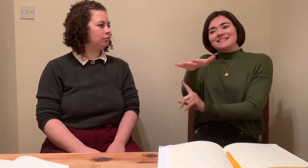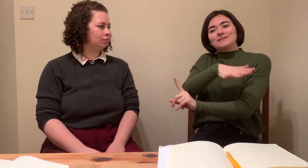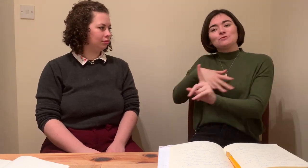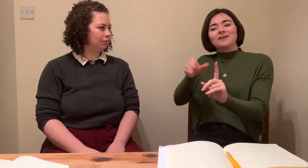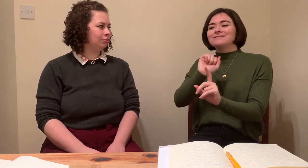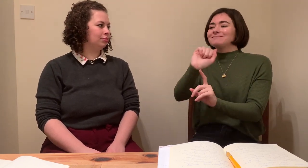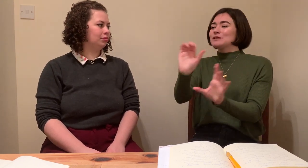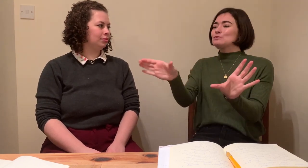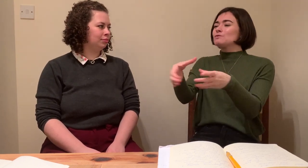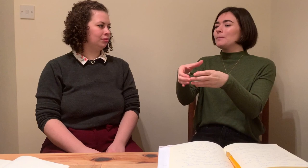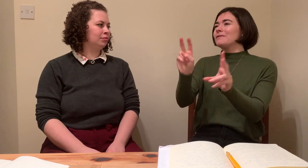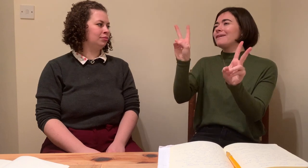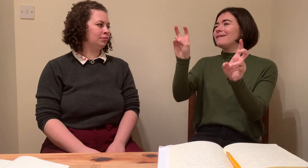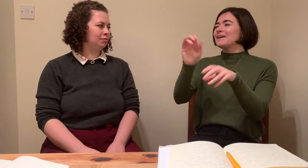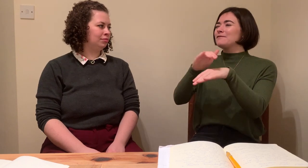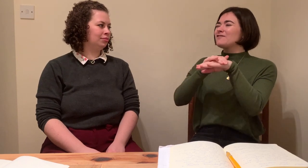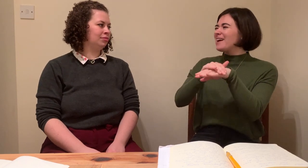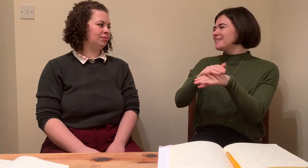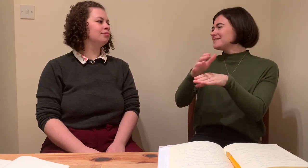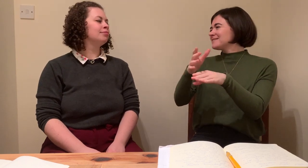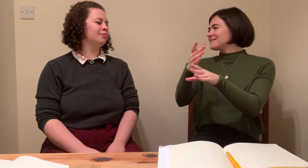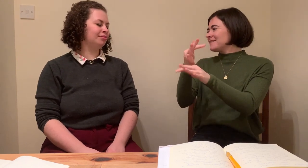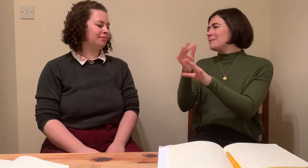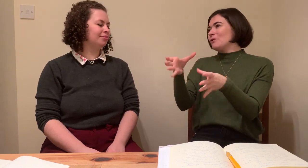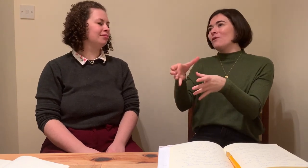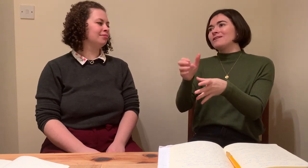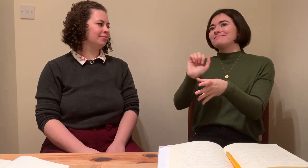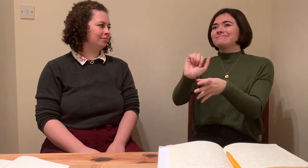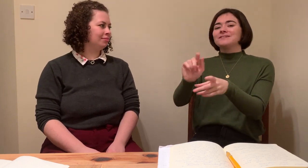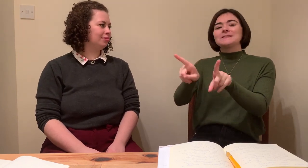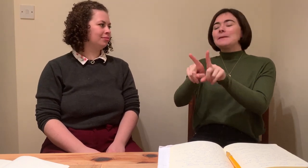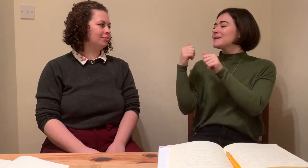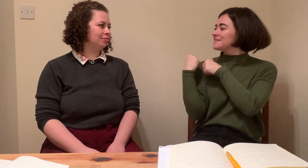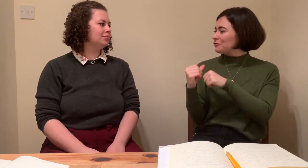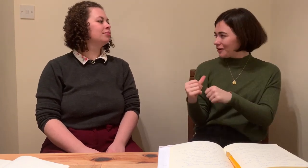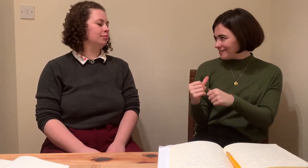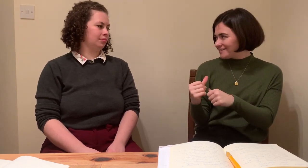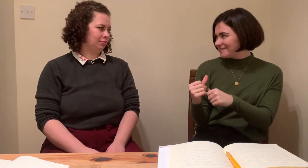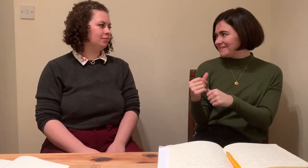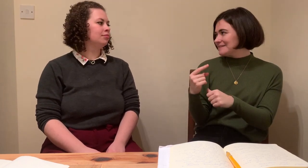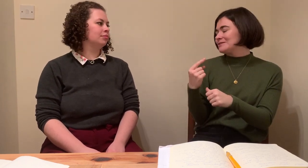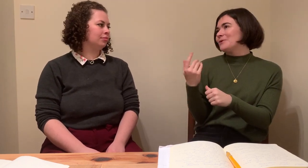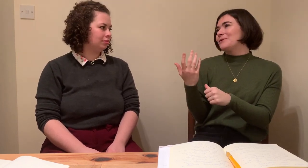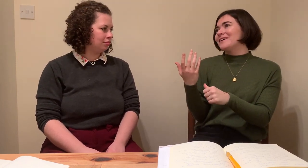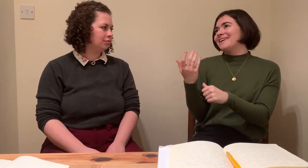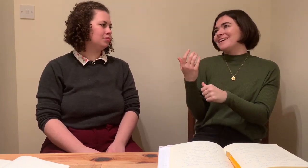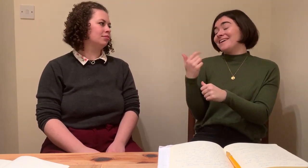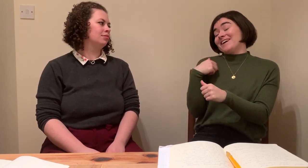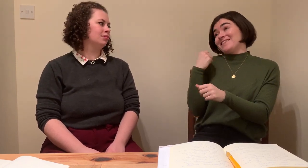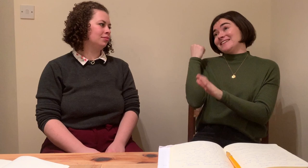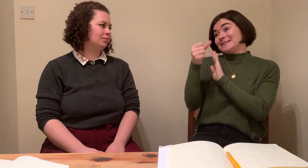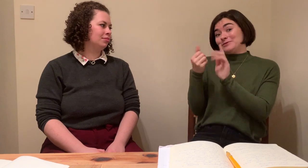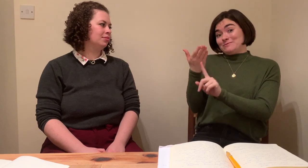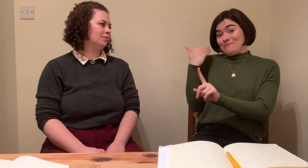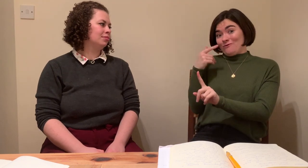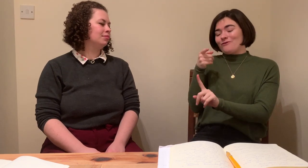really kind of getting the information that I was giving them. But they took that and were able to transform that into a much more